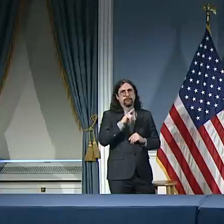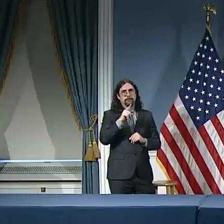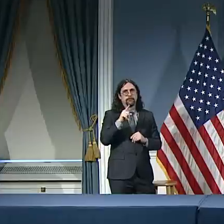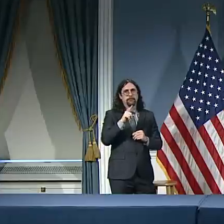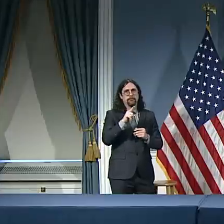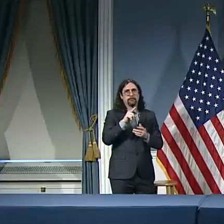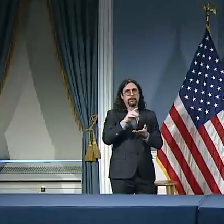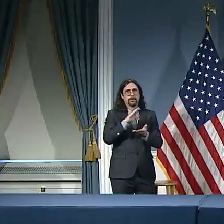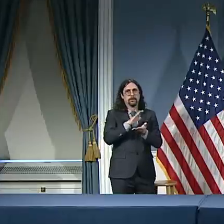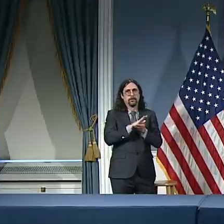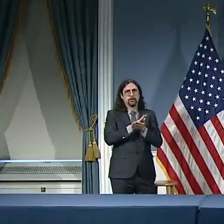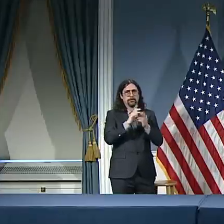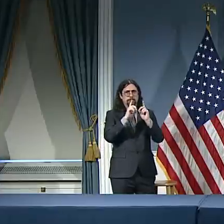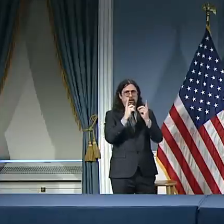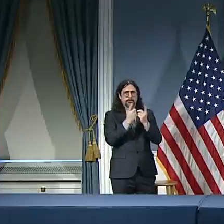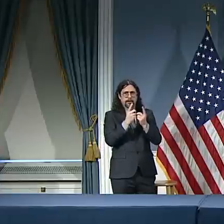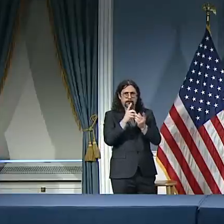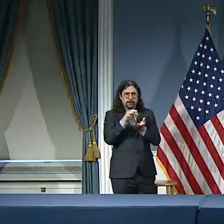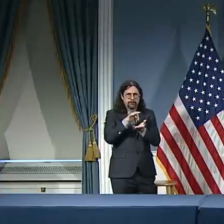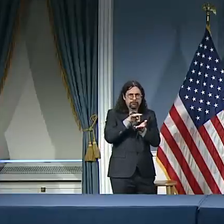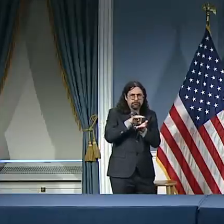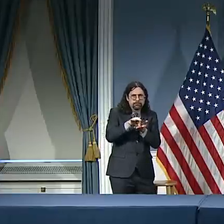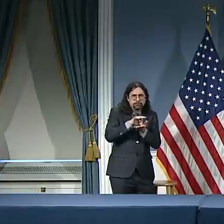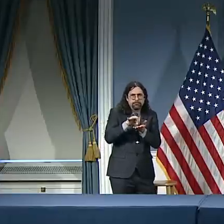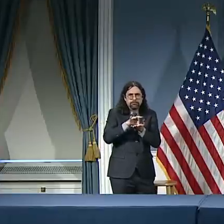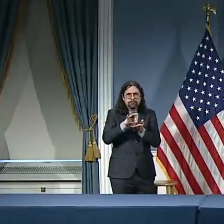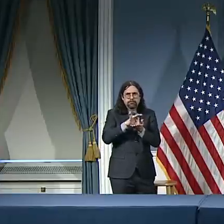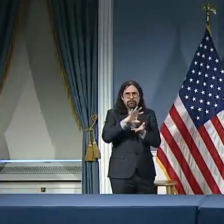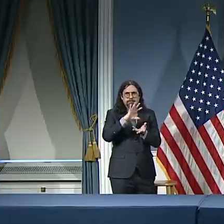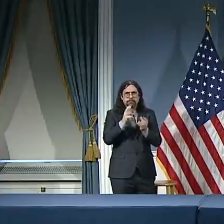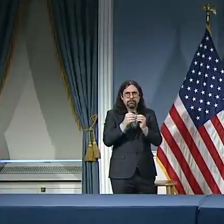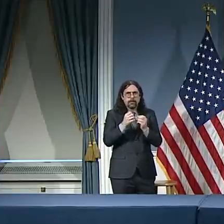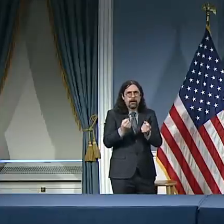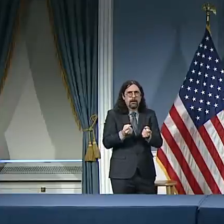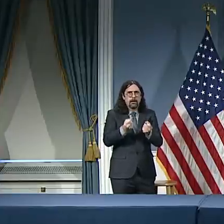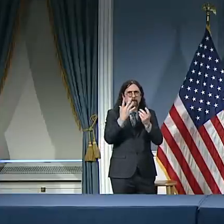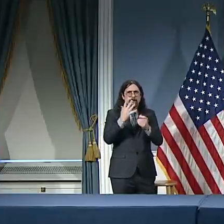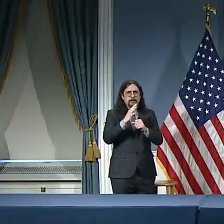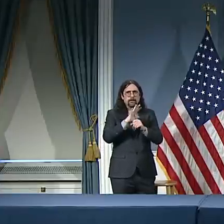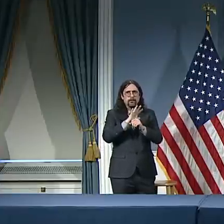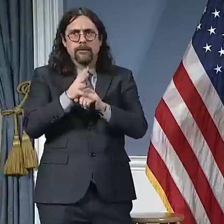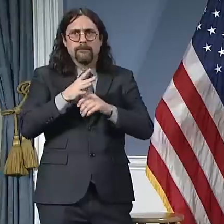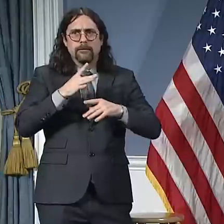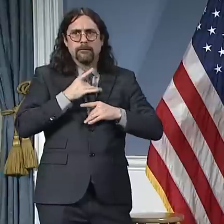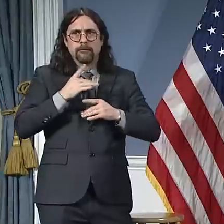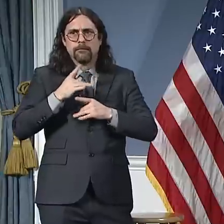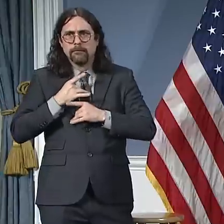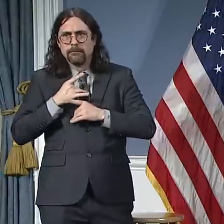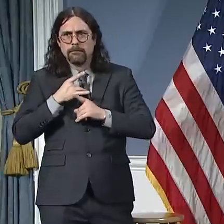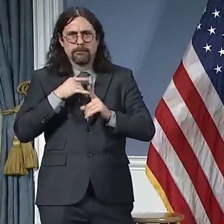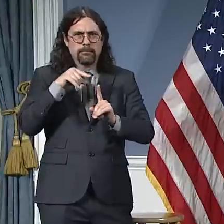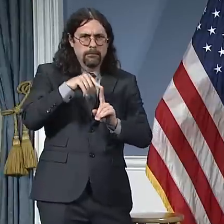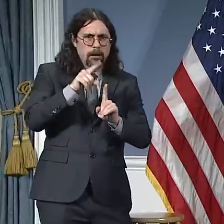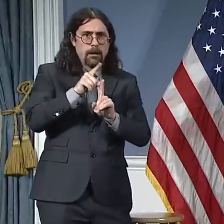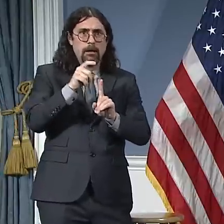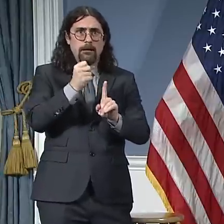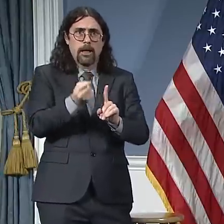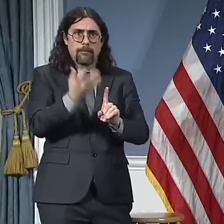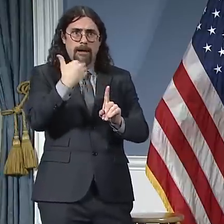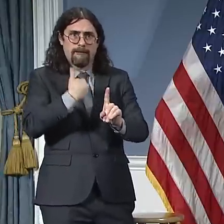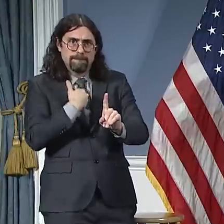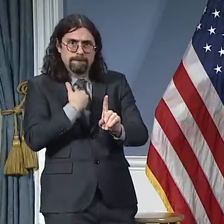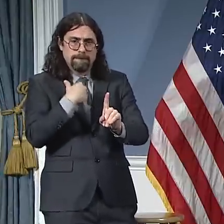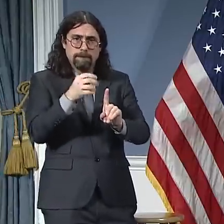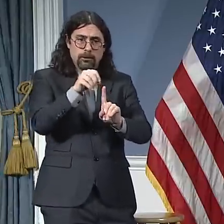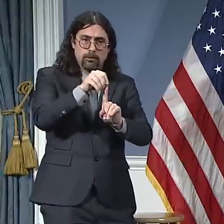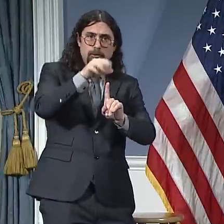connect to people in those buildings who may have been exposed to either of these two educators? Look, I think right now I'll start